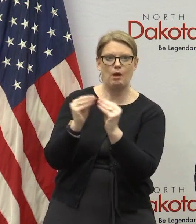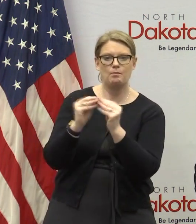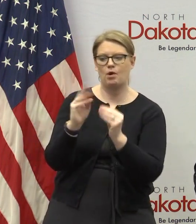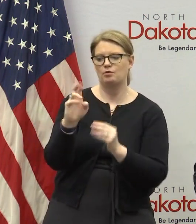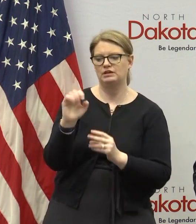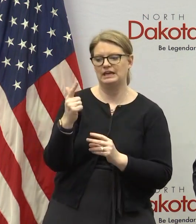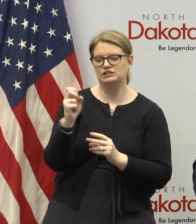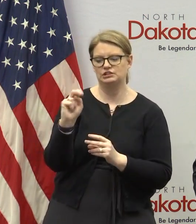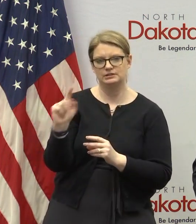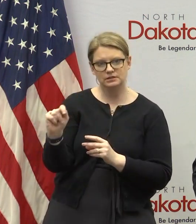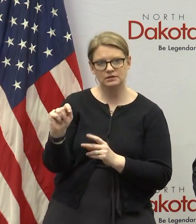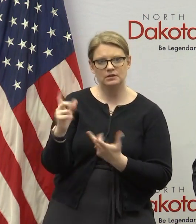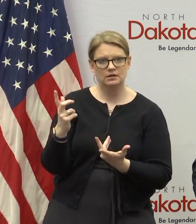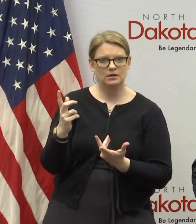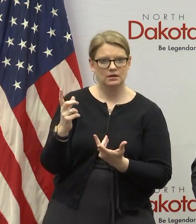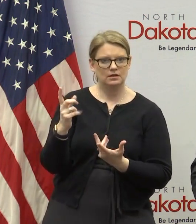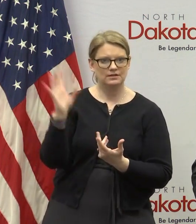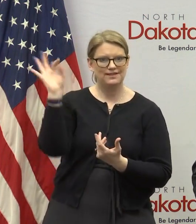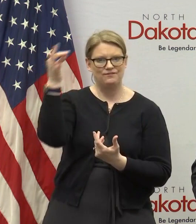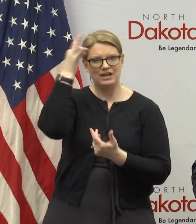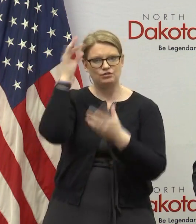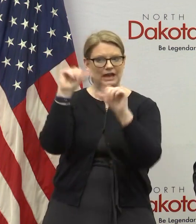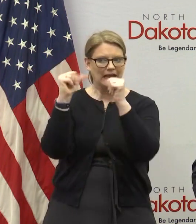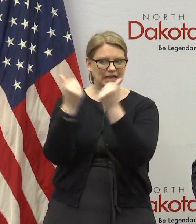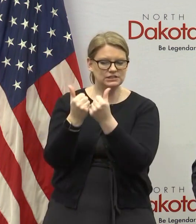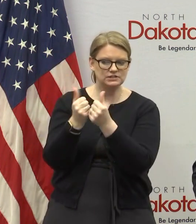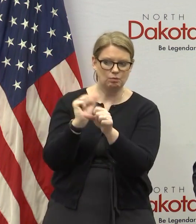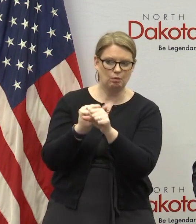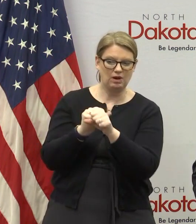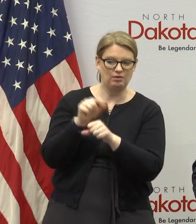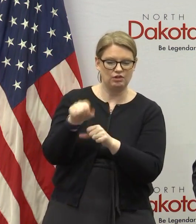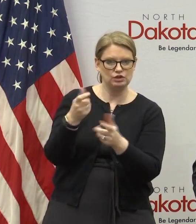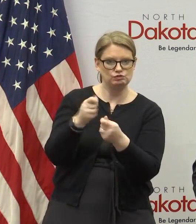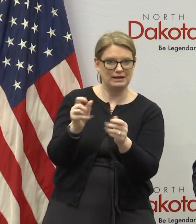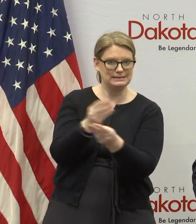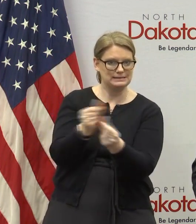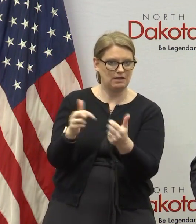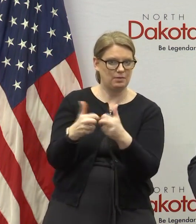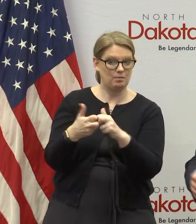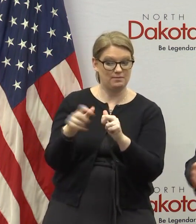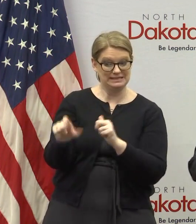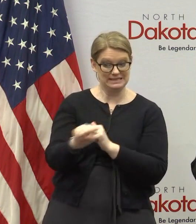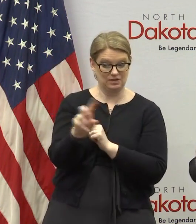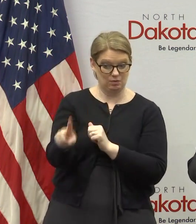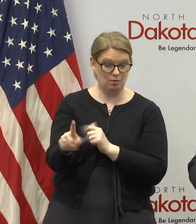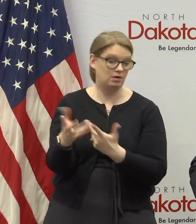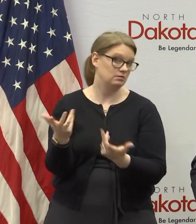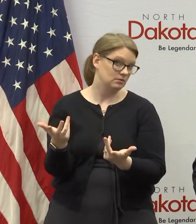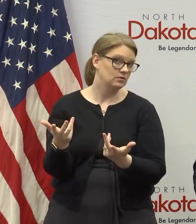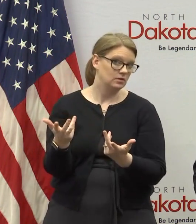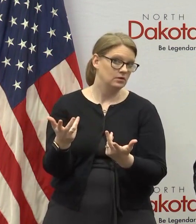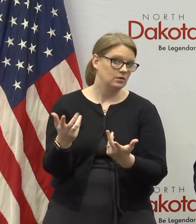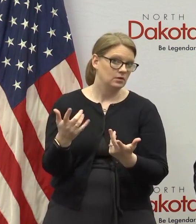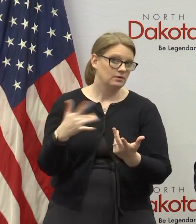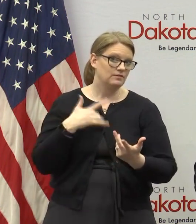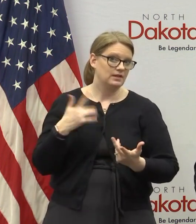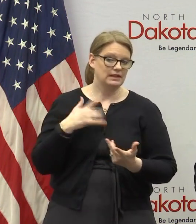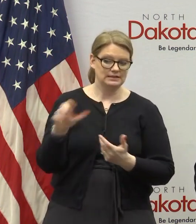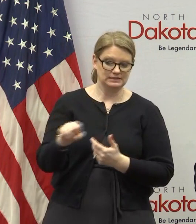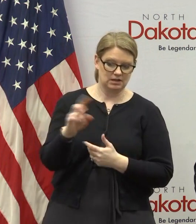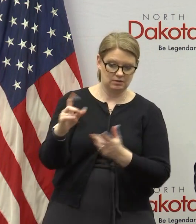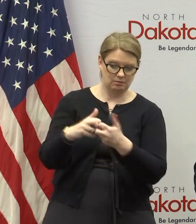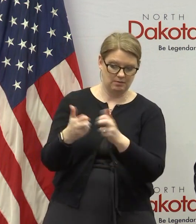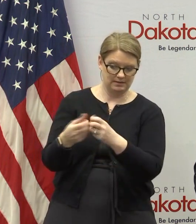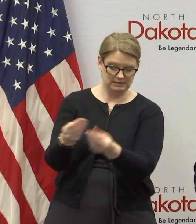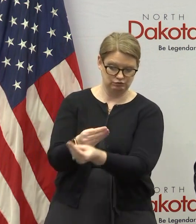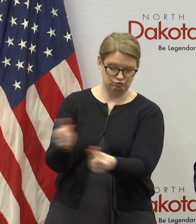i know the federal uh the federal agencies were working with her to try to solve that problem in south dakota so we think that uh that the south dakota problem got